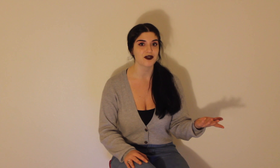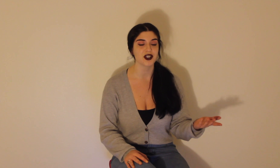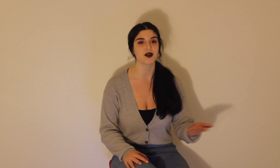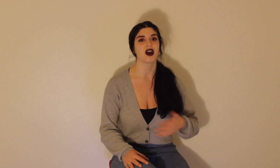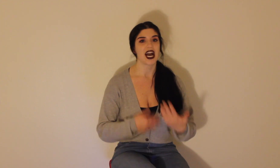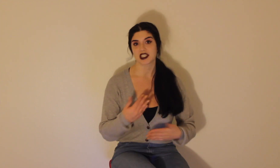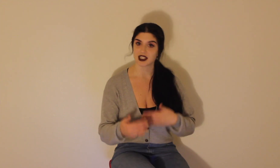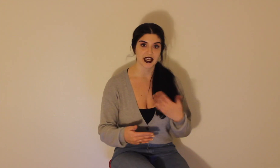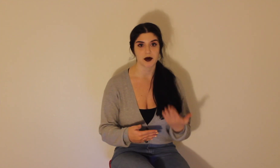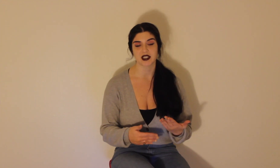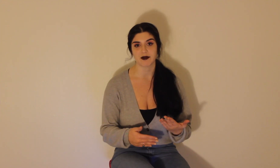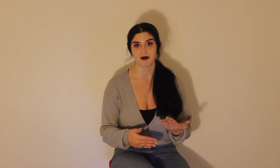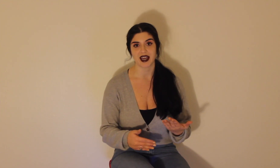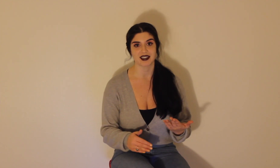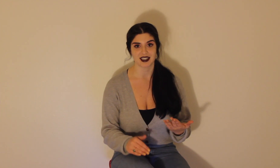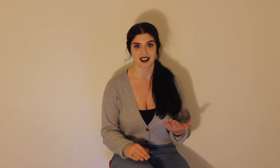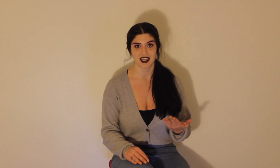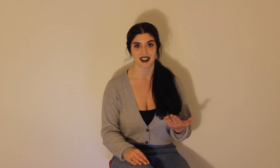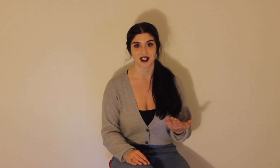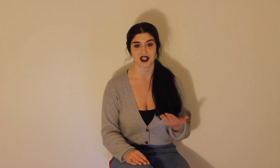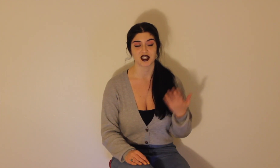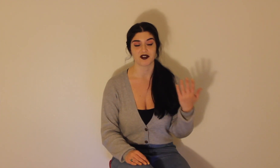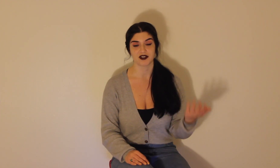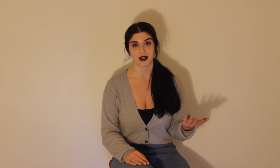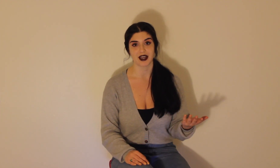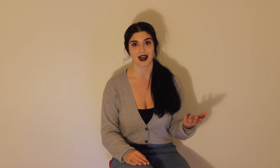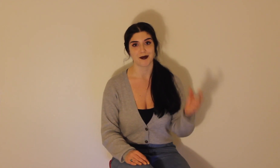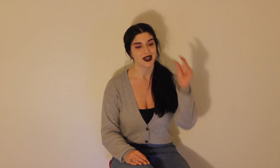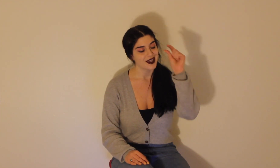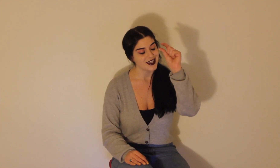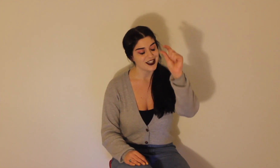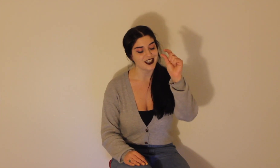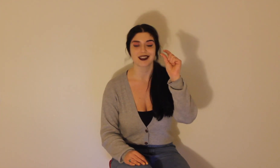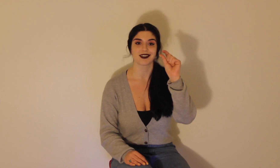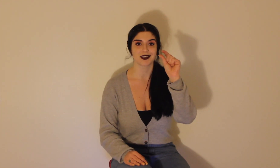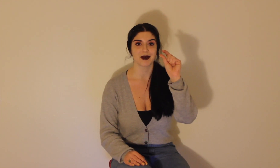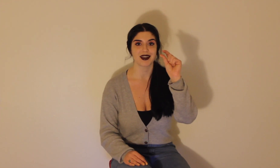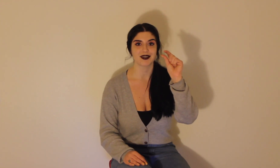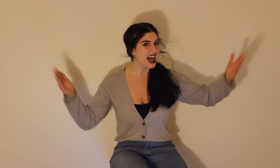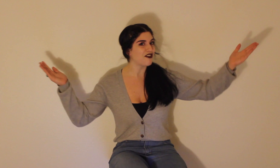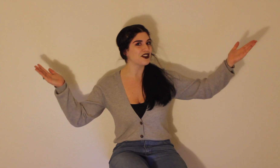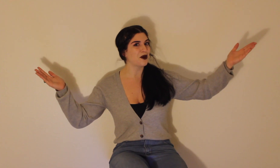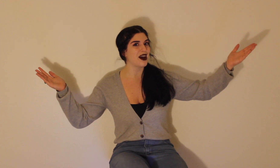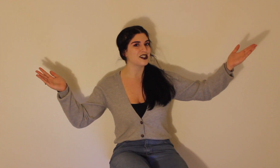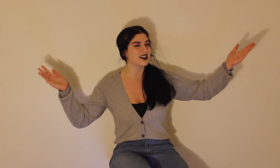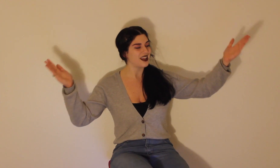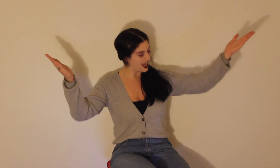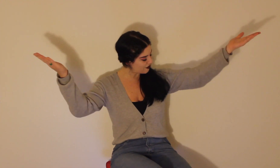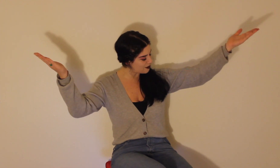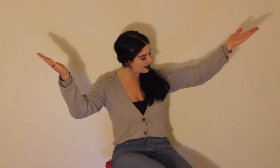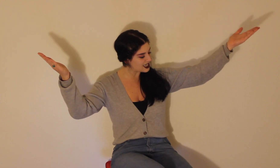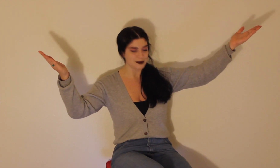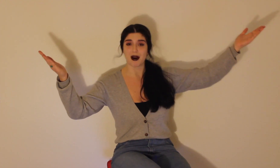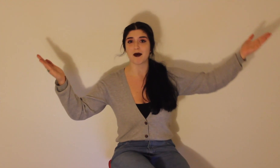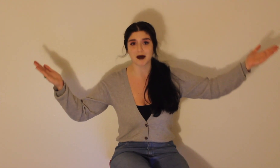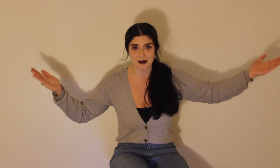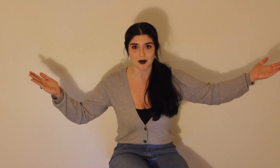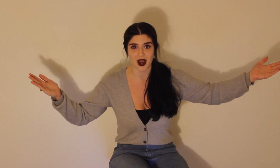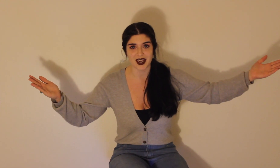flu. I just think it was some of my existing conditions flaring up just a little bit. Now for the question that everybody has probably been waiting